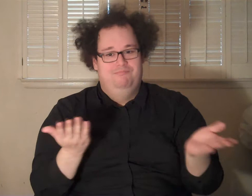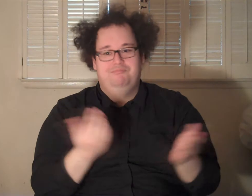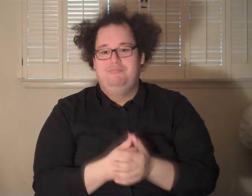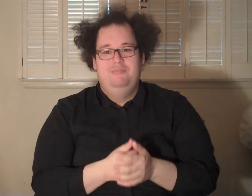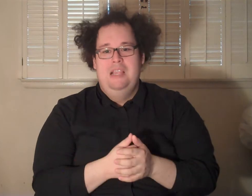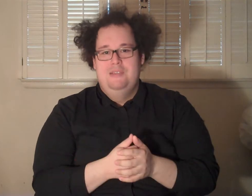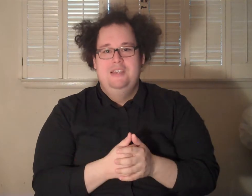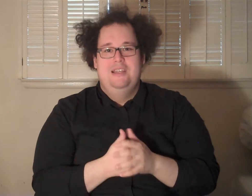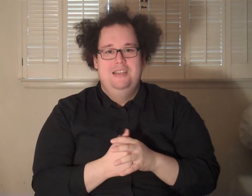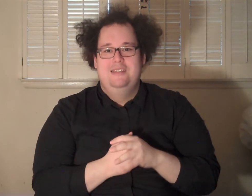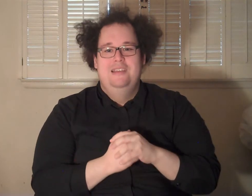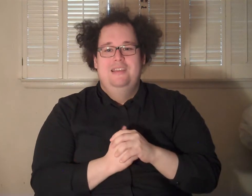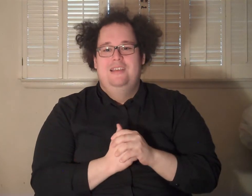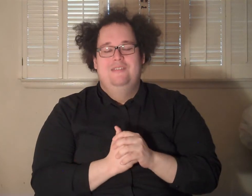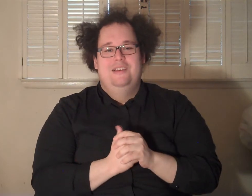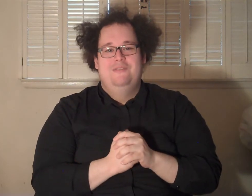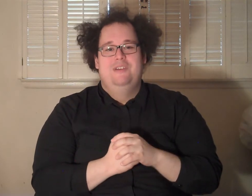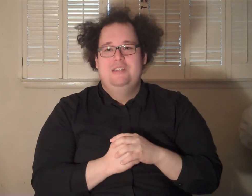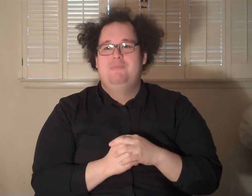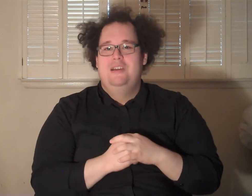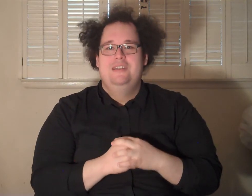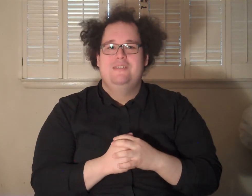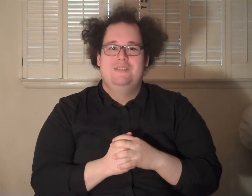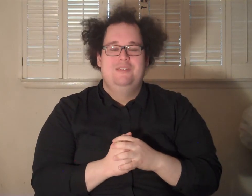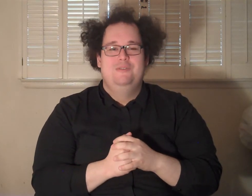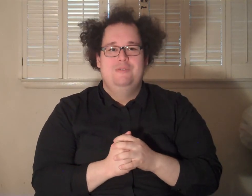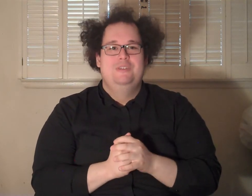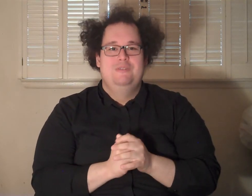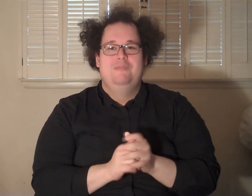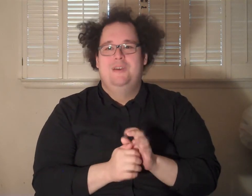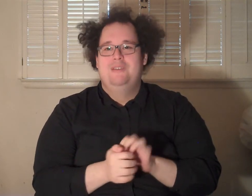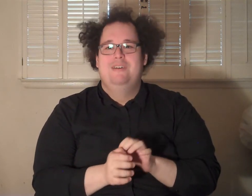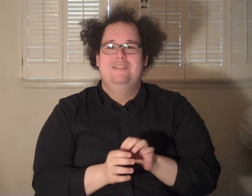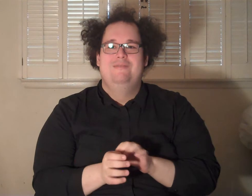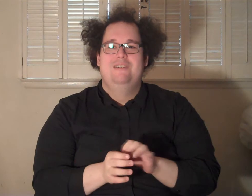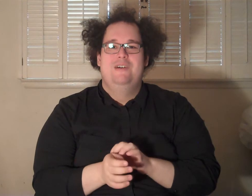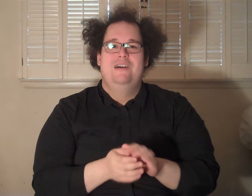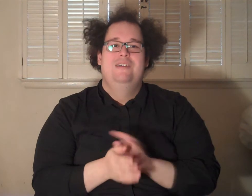good. I liked it. I was very surprised. I was like, shoot, this is what I'm talking about. I'm like, wow.